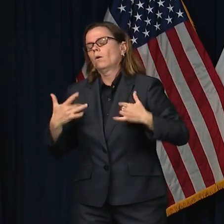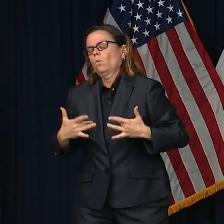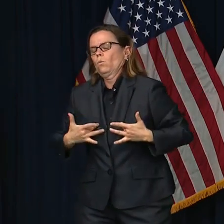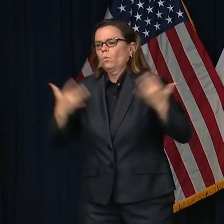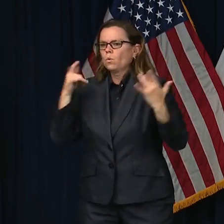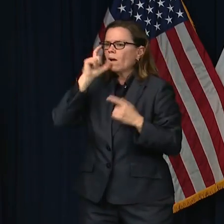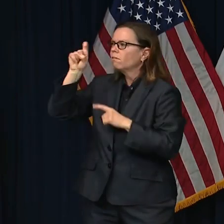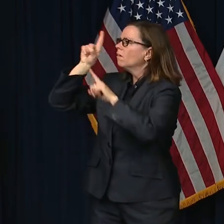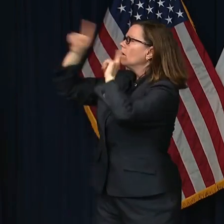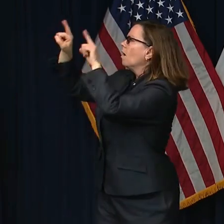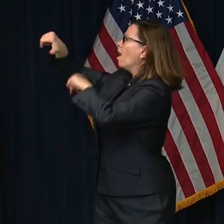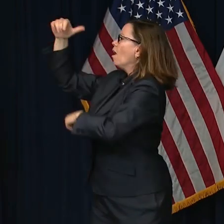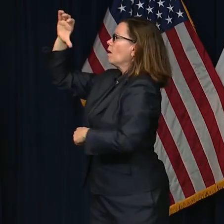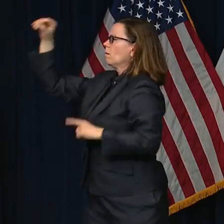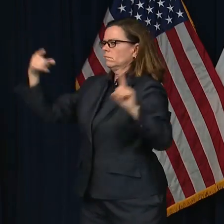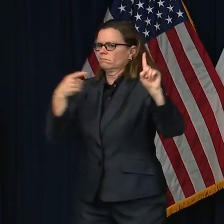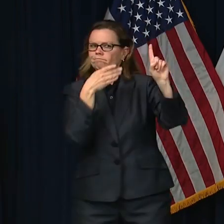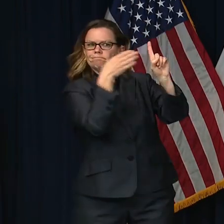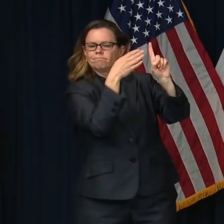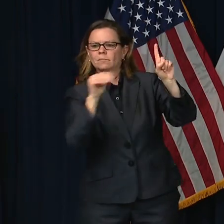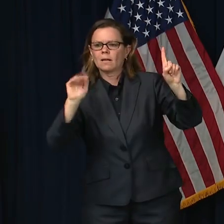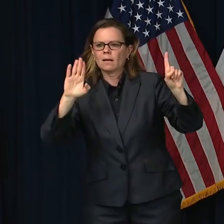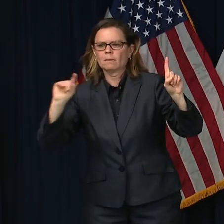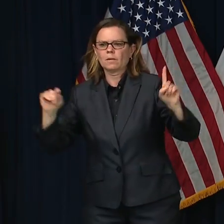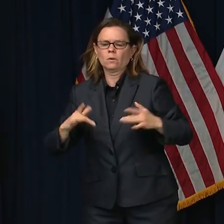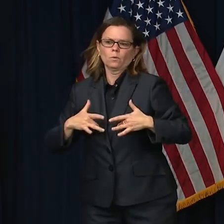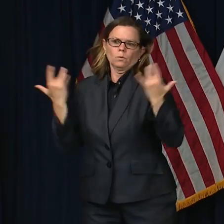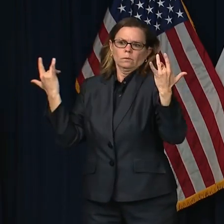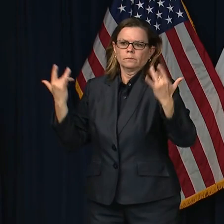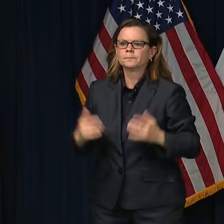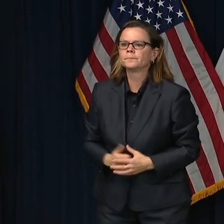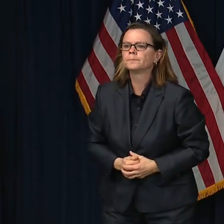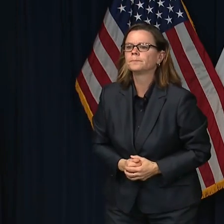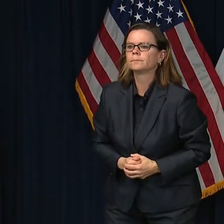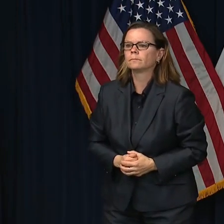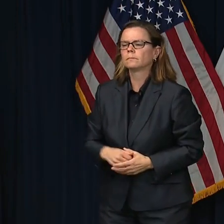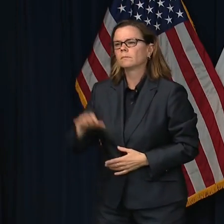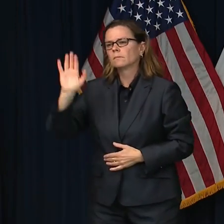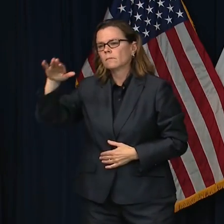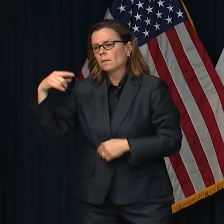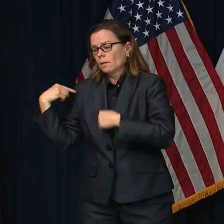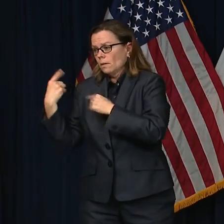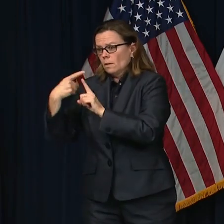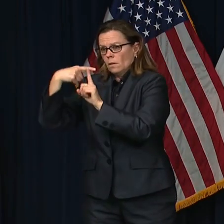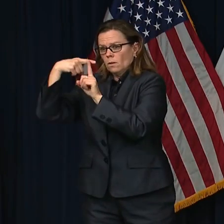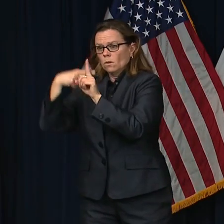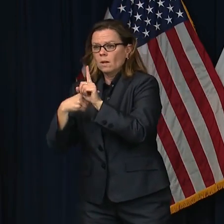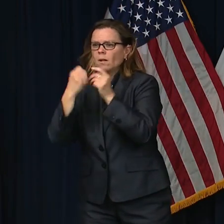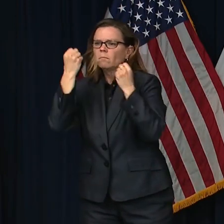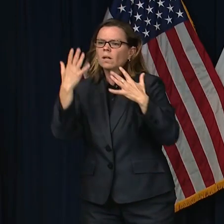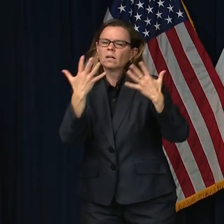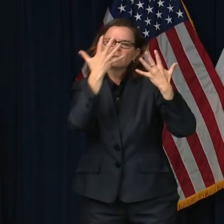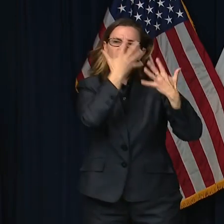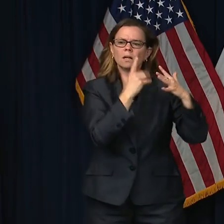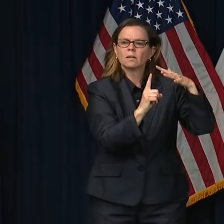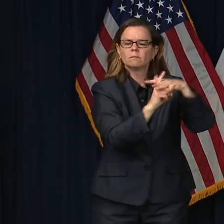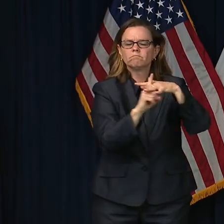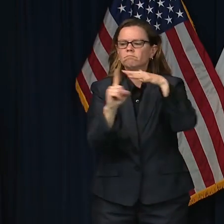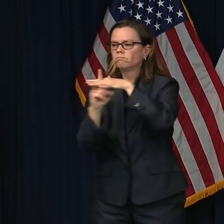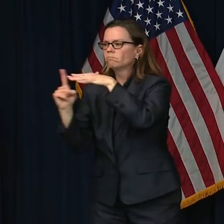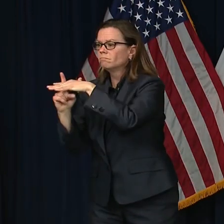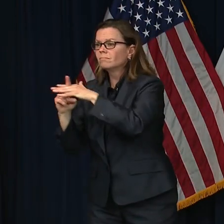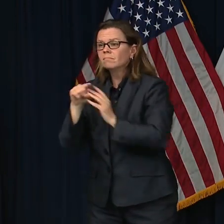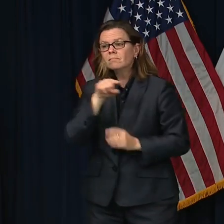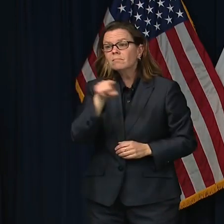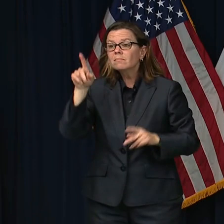have experienced tremendous tragedy. We have lost hundreds of Illinoisans, each one a